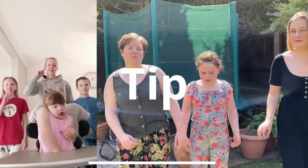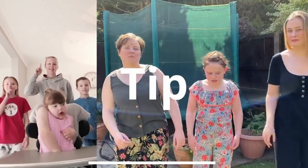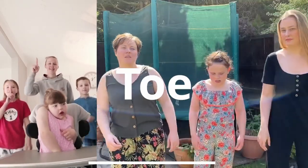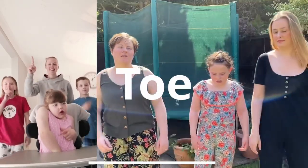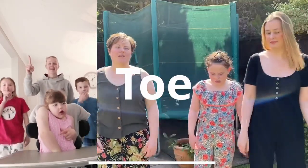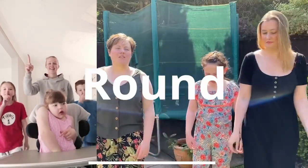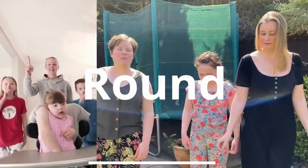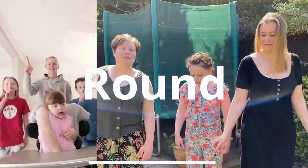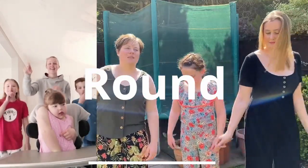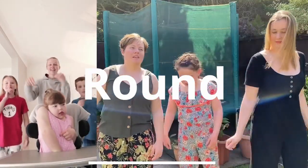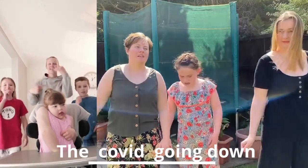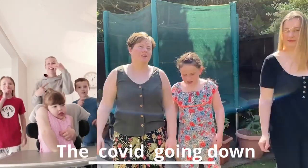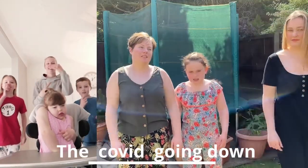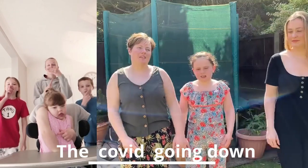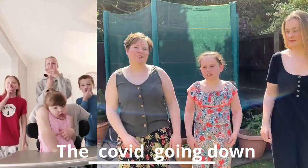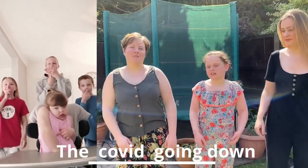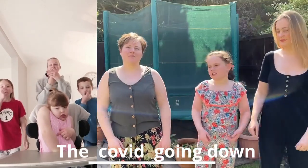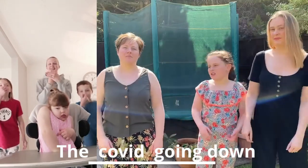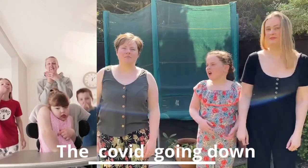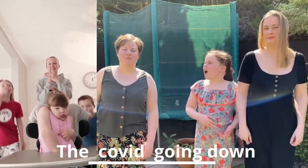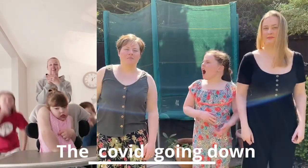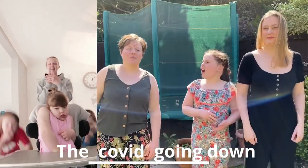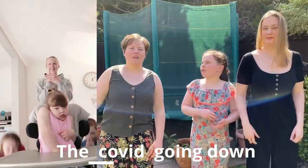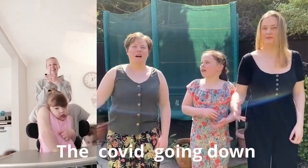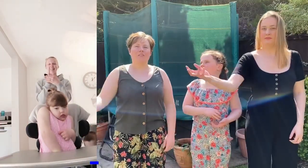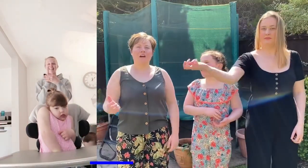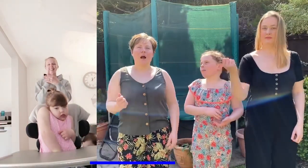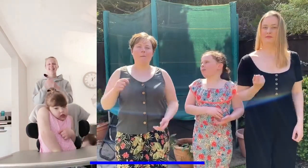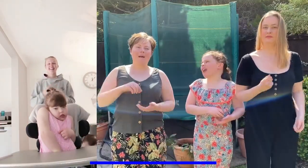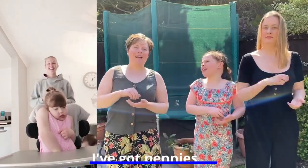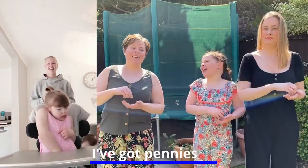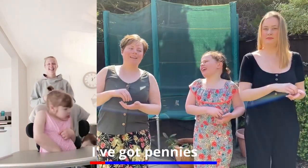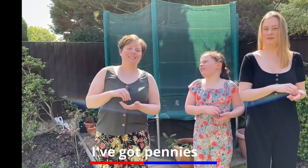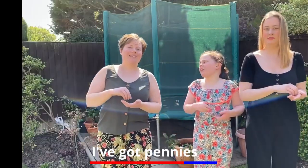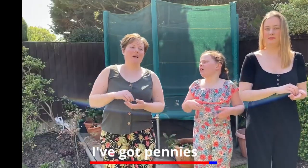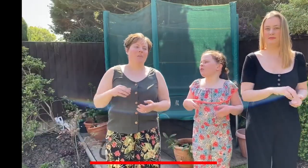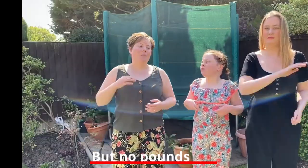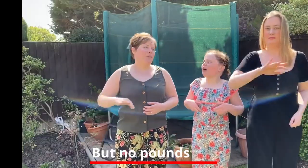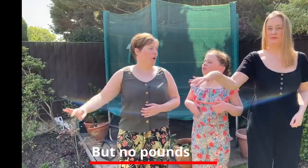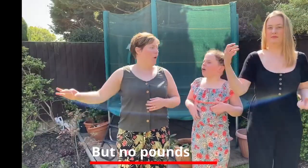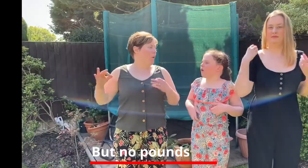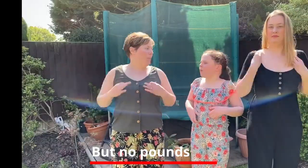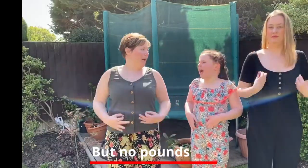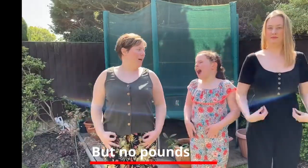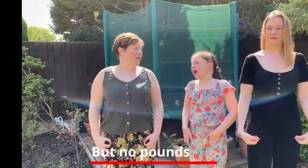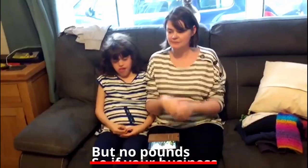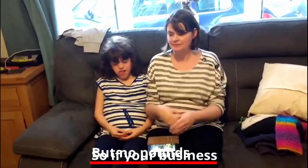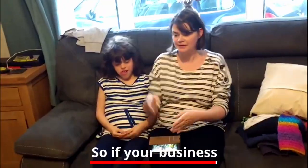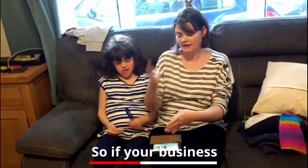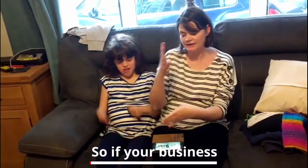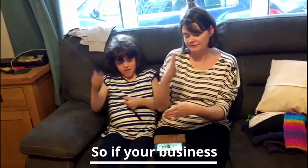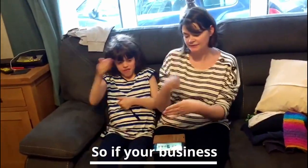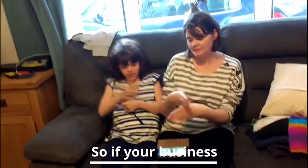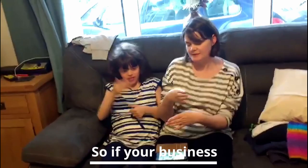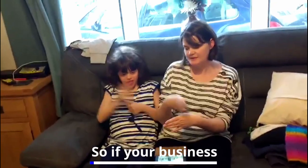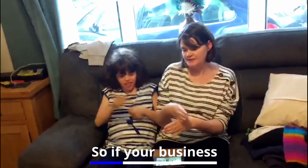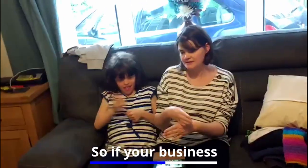tiptoe round the shit going down You've got pennies and know-how So if your business